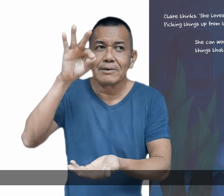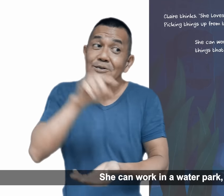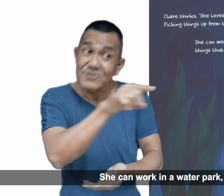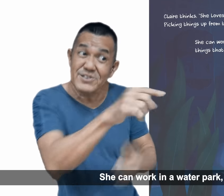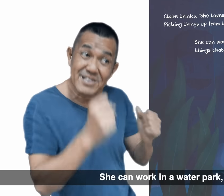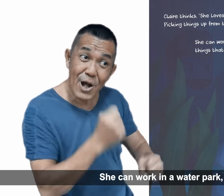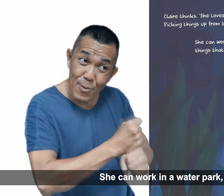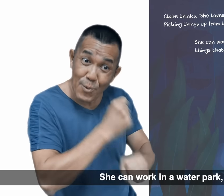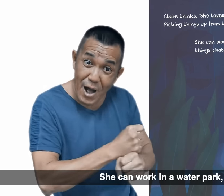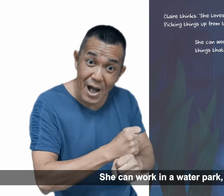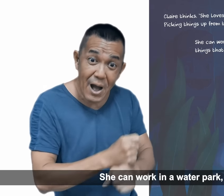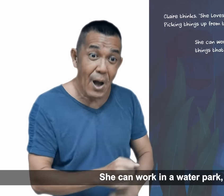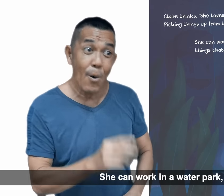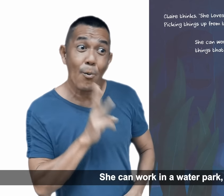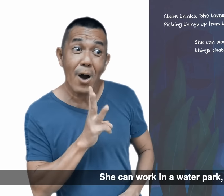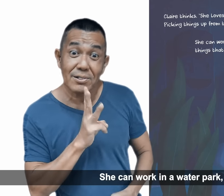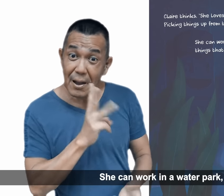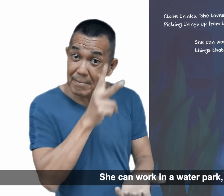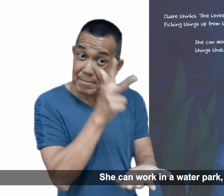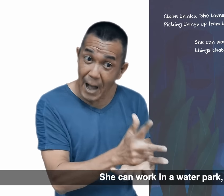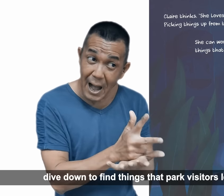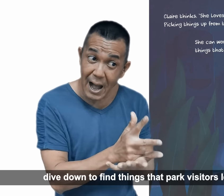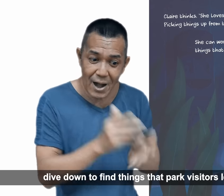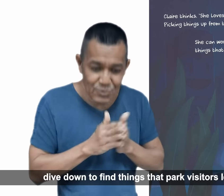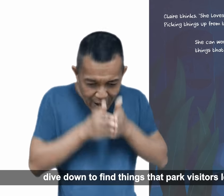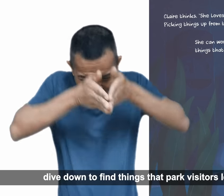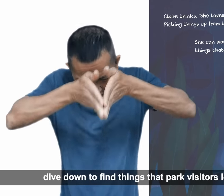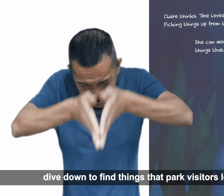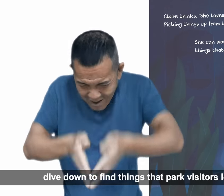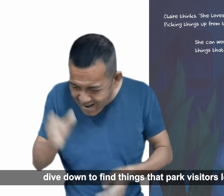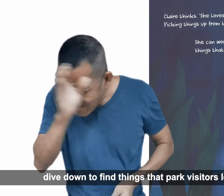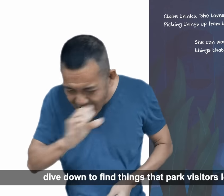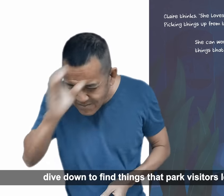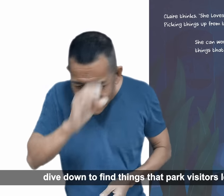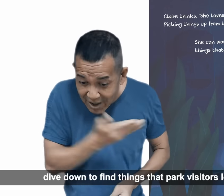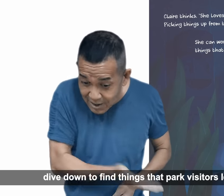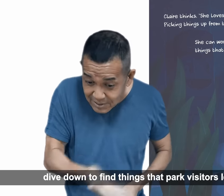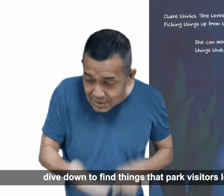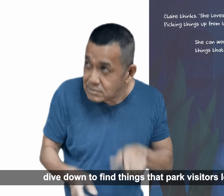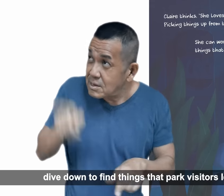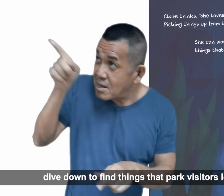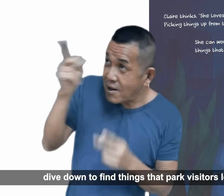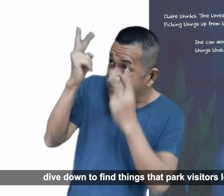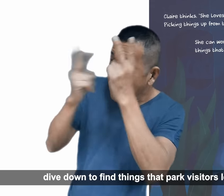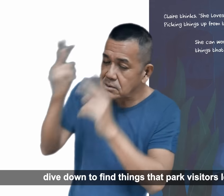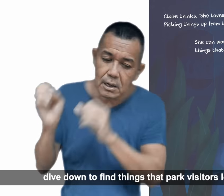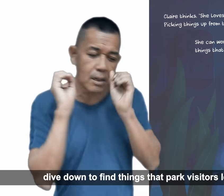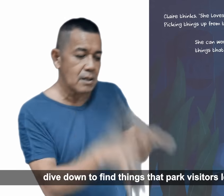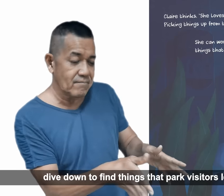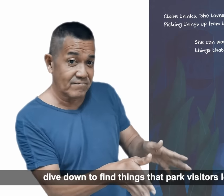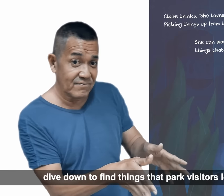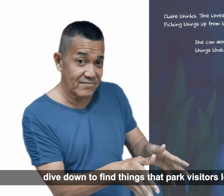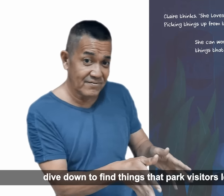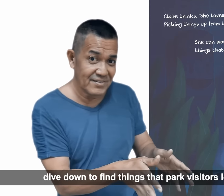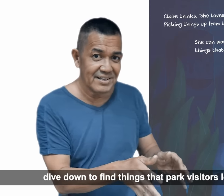She can work in a water park. Dive down to find things that pub visitors leave